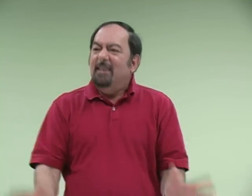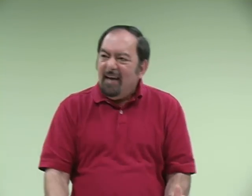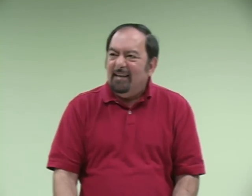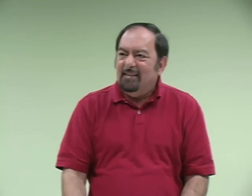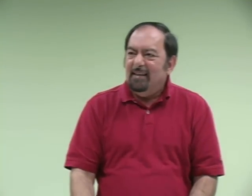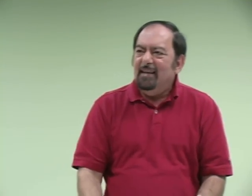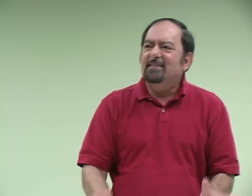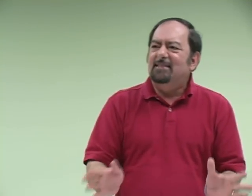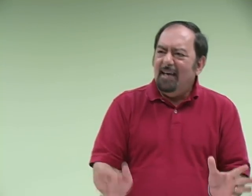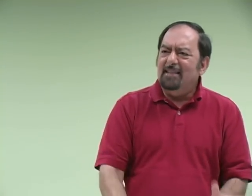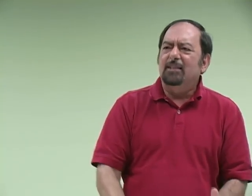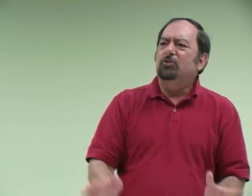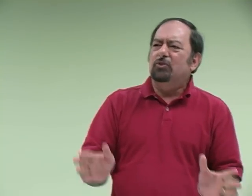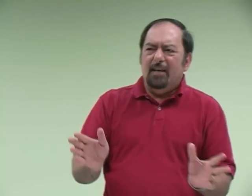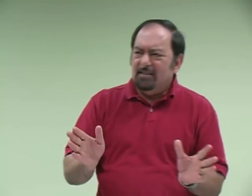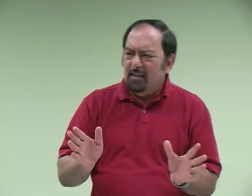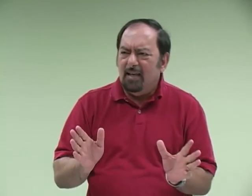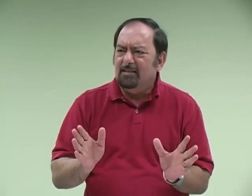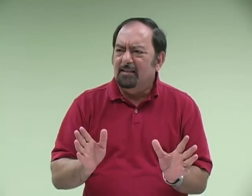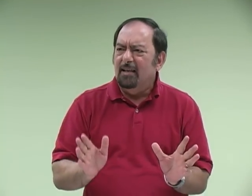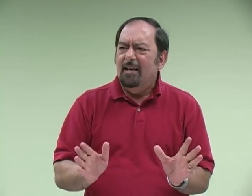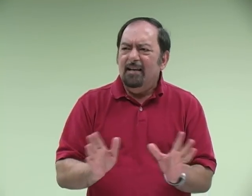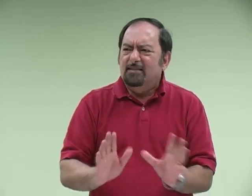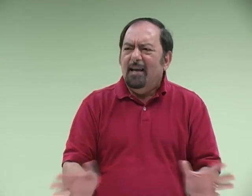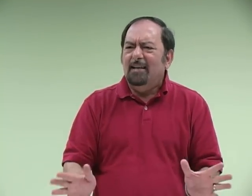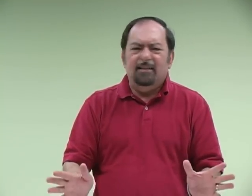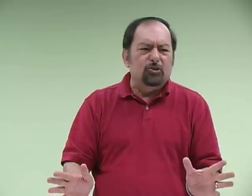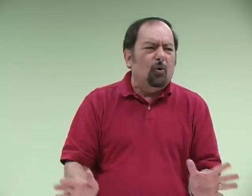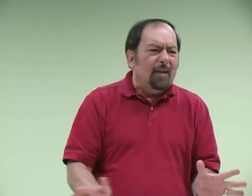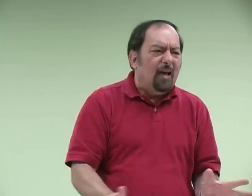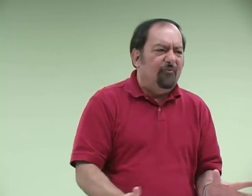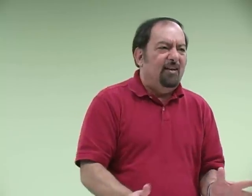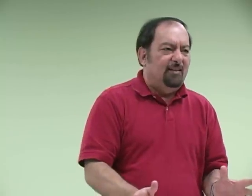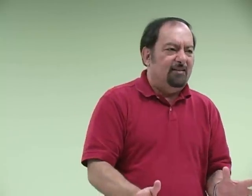dead. It's dead as a, as a, as a, it's dead. There's no life in it.